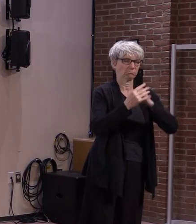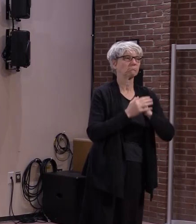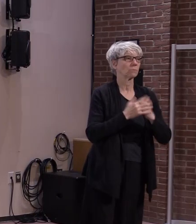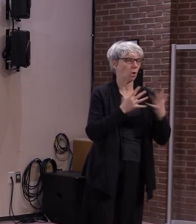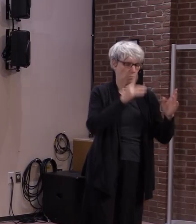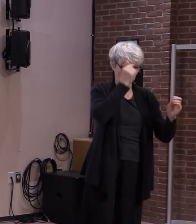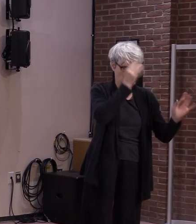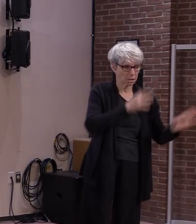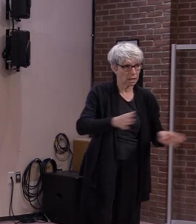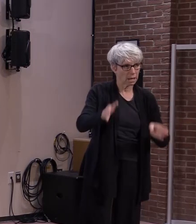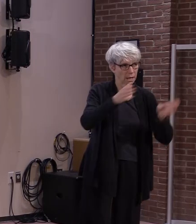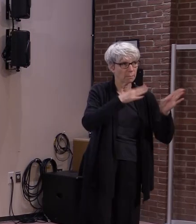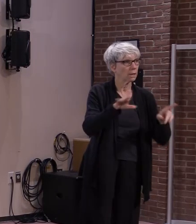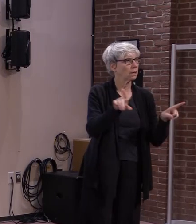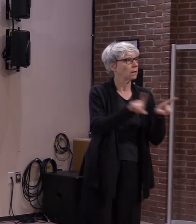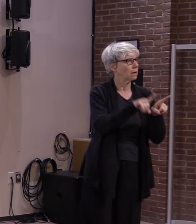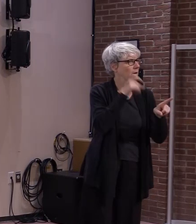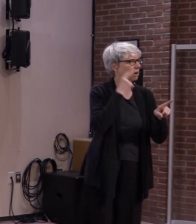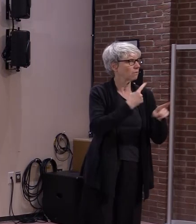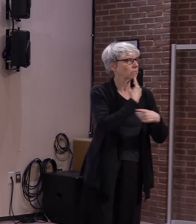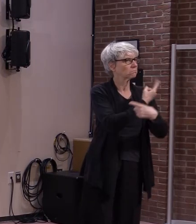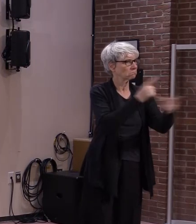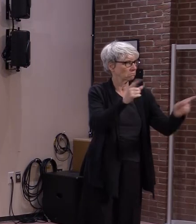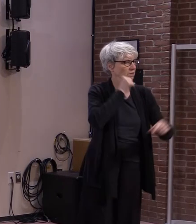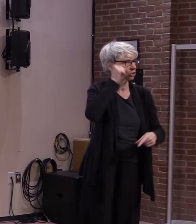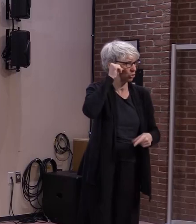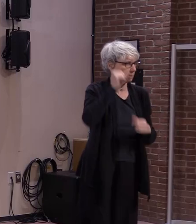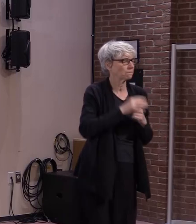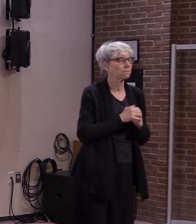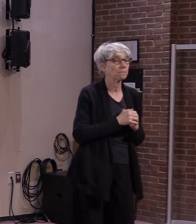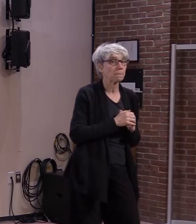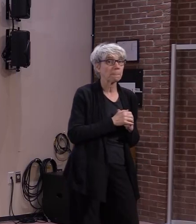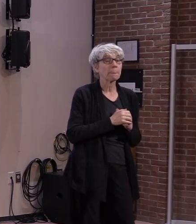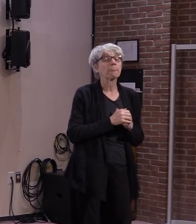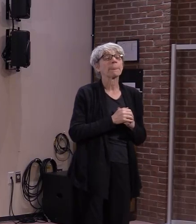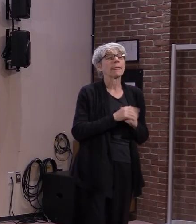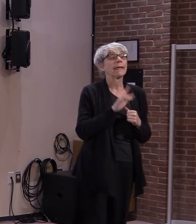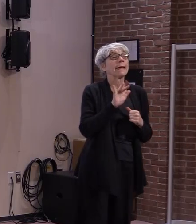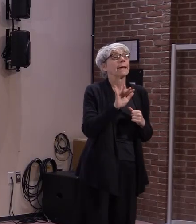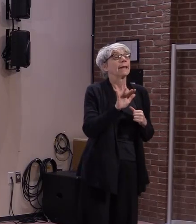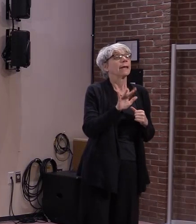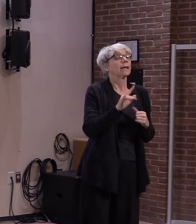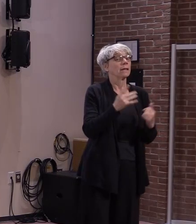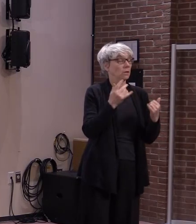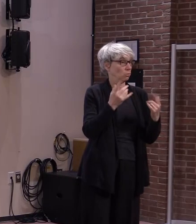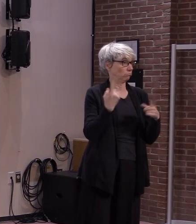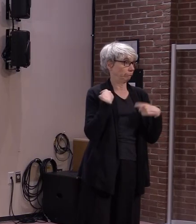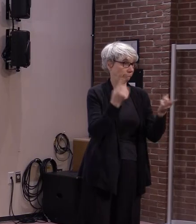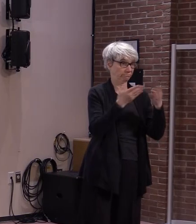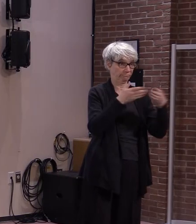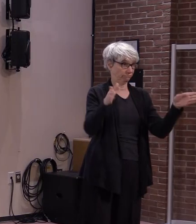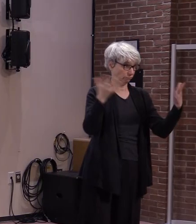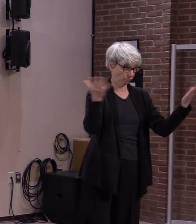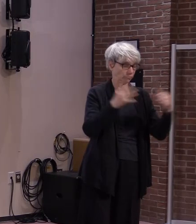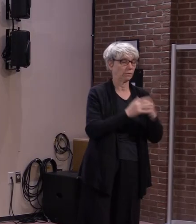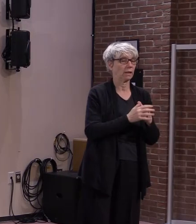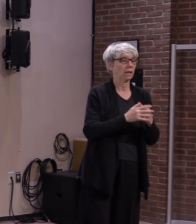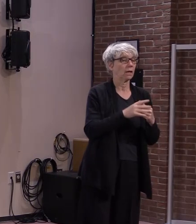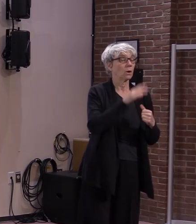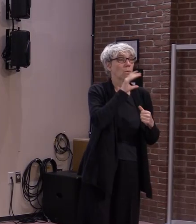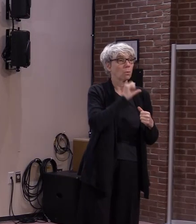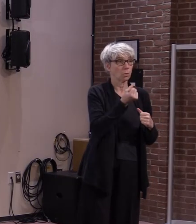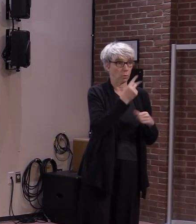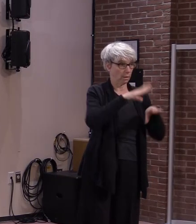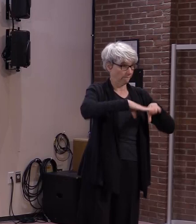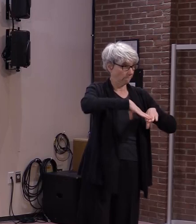for that, as the governor had mentioned yesterday in terms of our overall progress. Here's the breakdown. As I mentioned, Vermonters 12